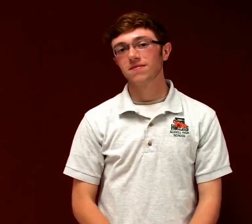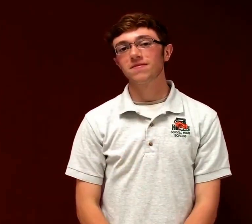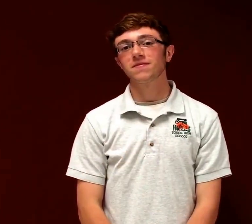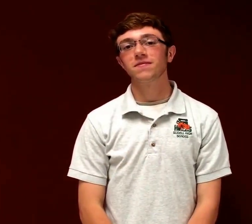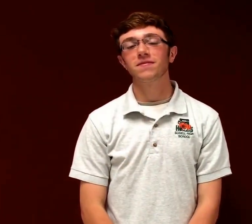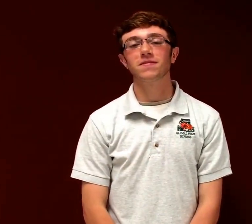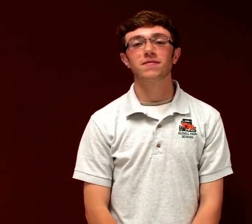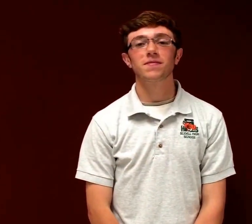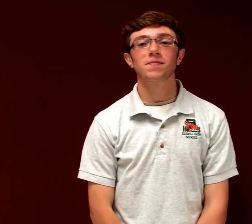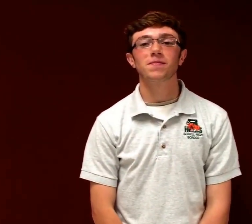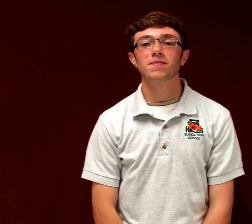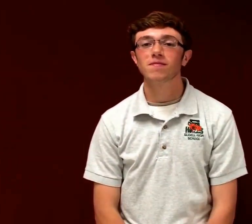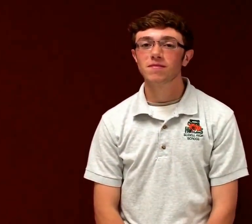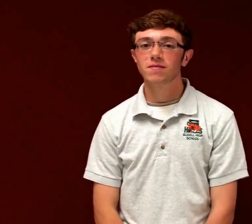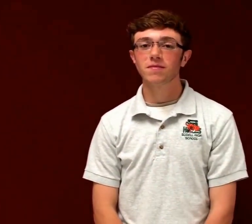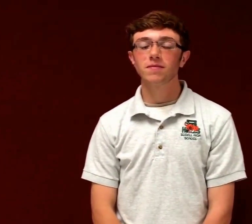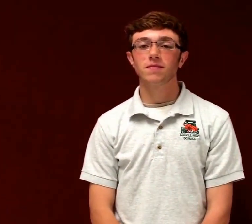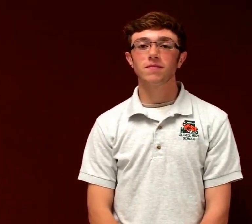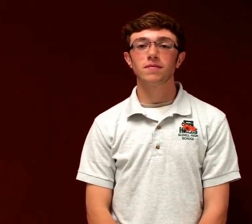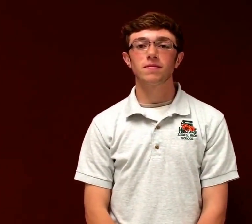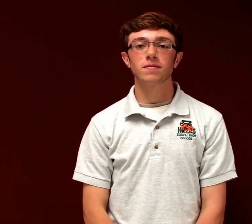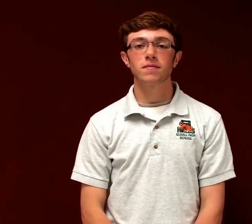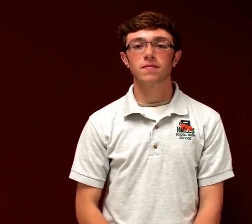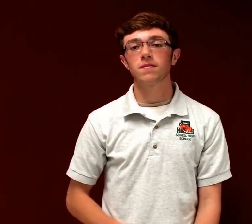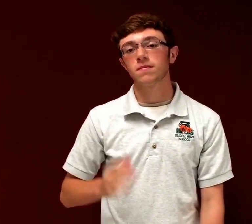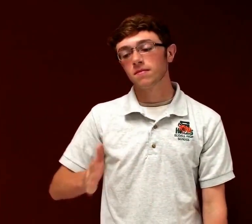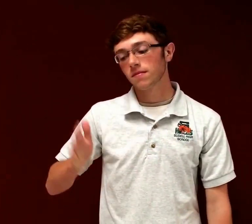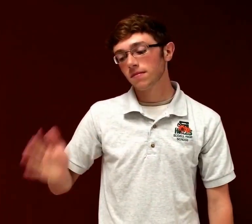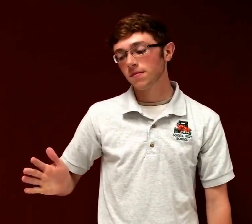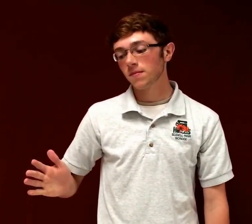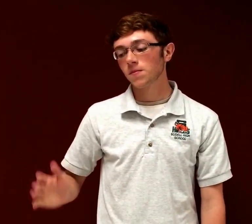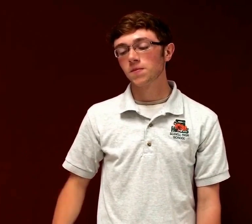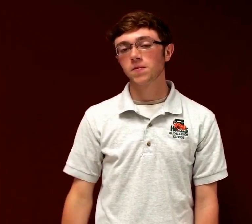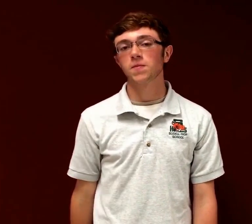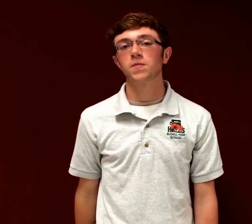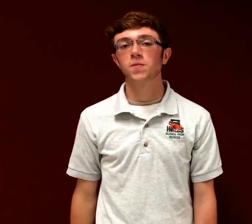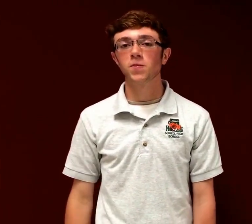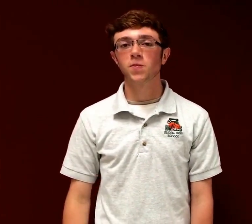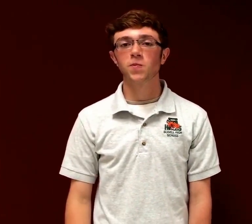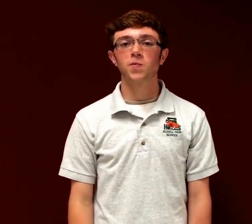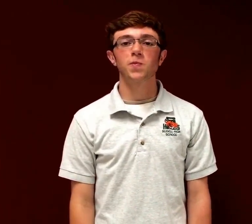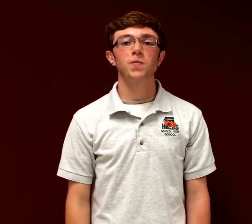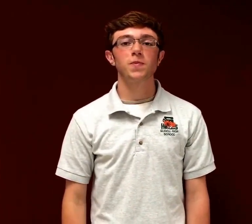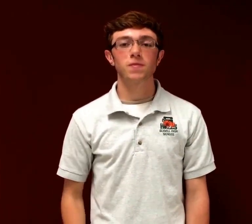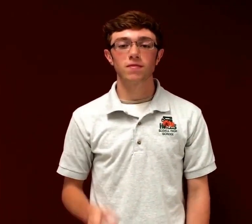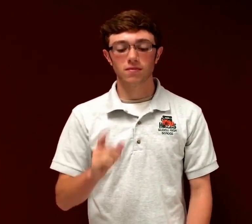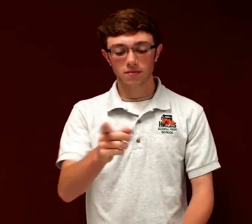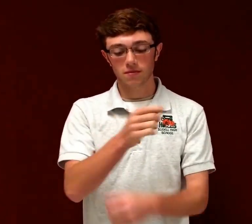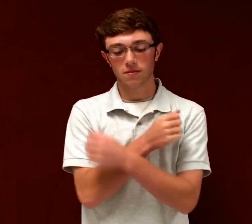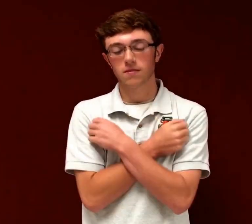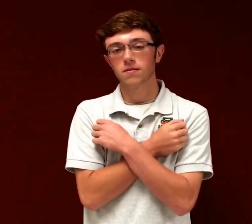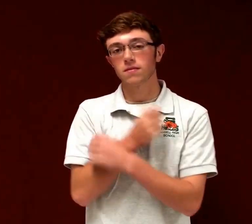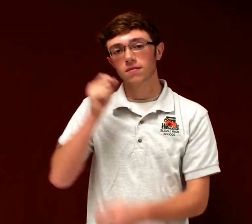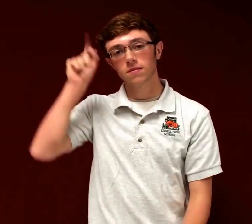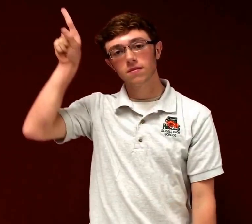man. Be something you love and